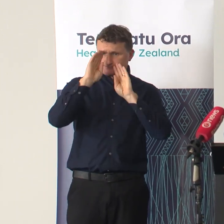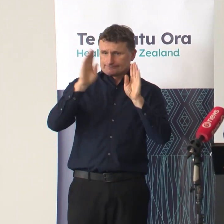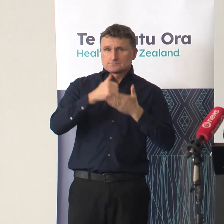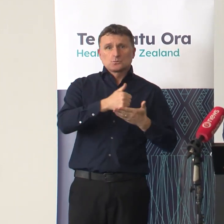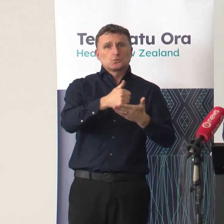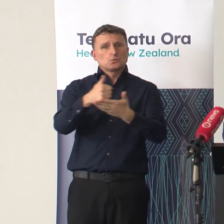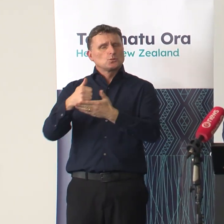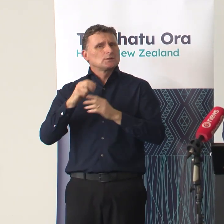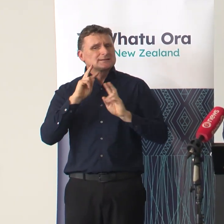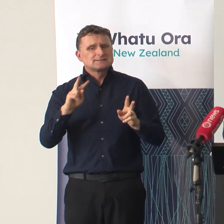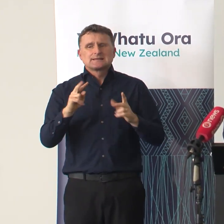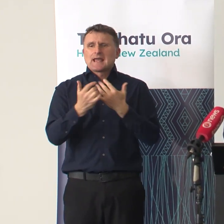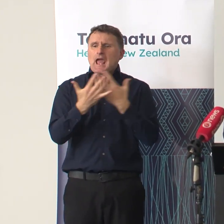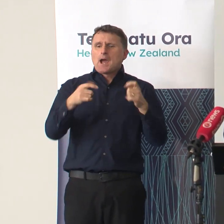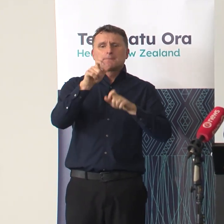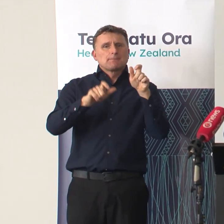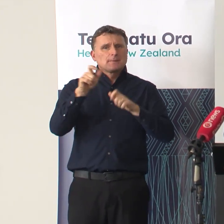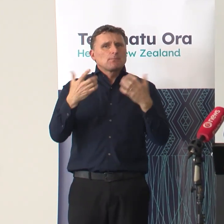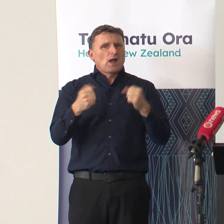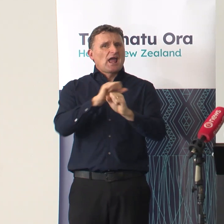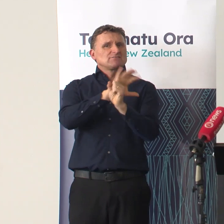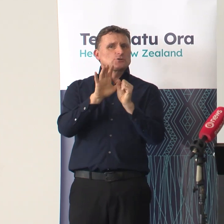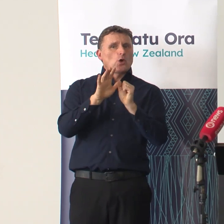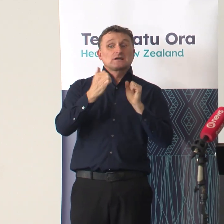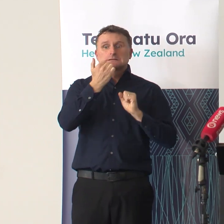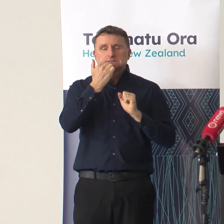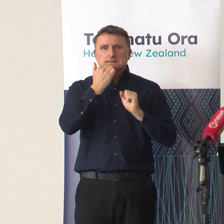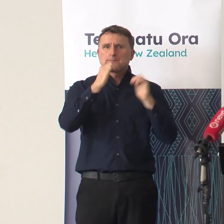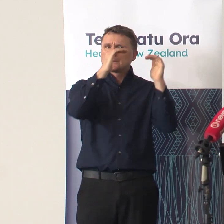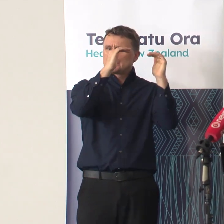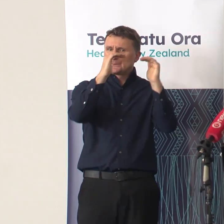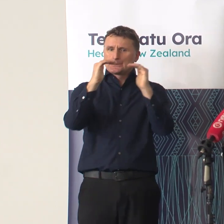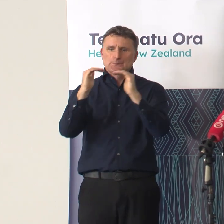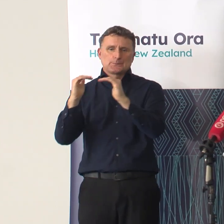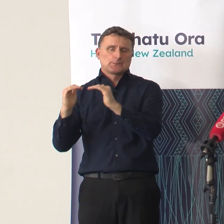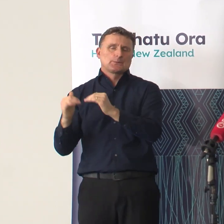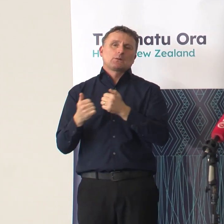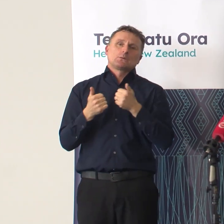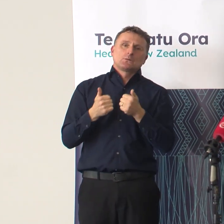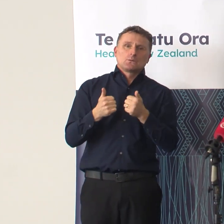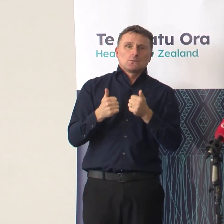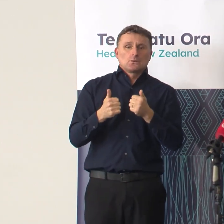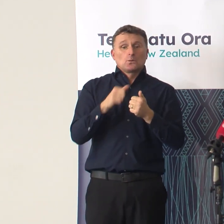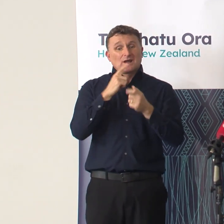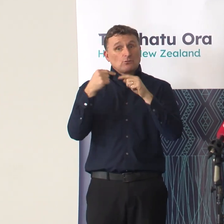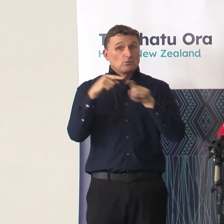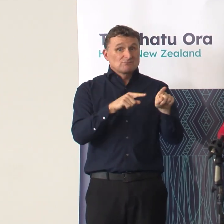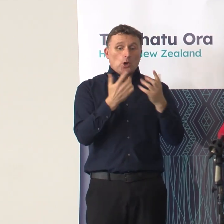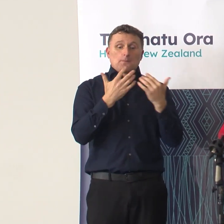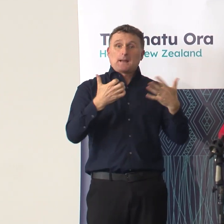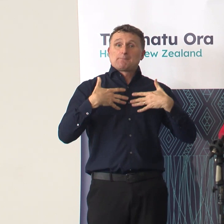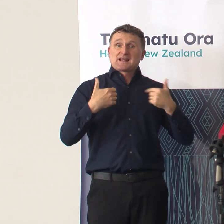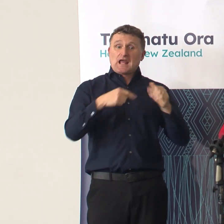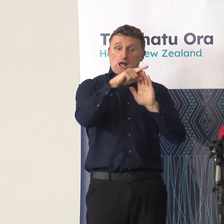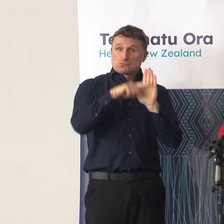the recent drop in COVID-19 cases is an encouraging trend. By each one of us sticking to public health measures we